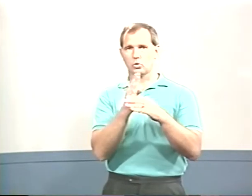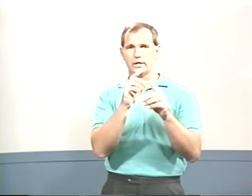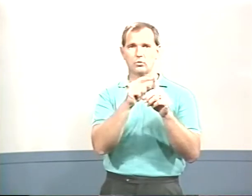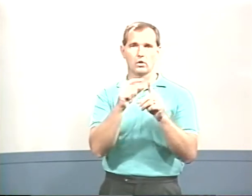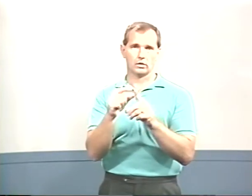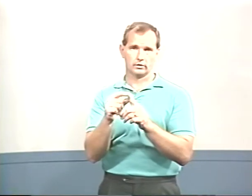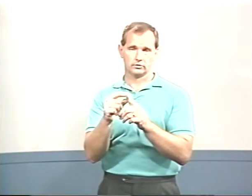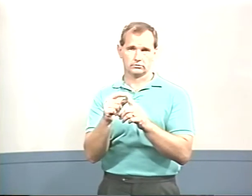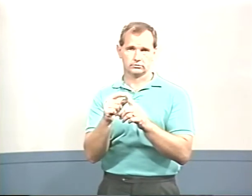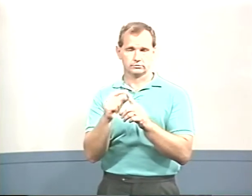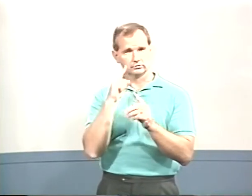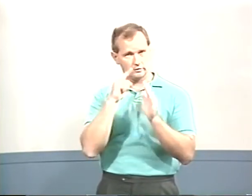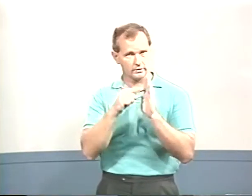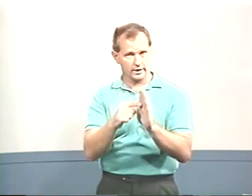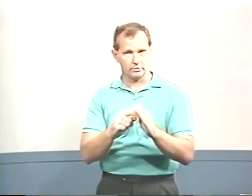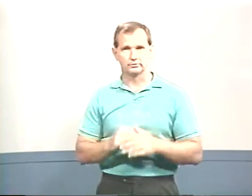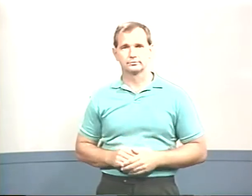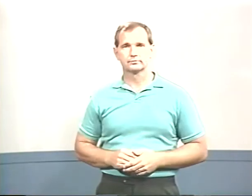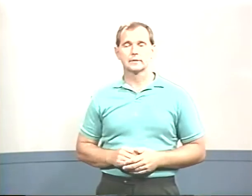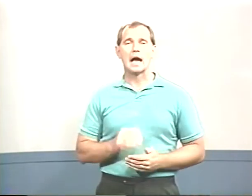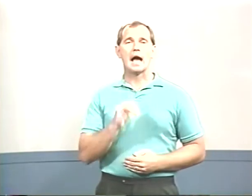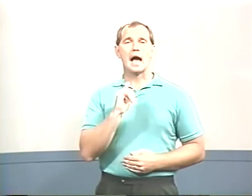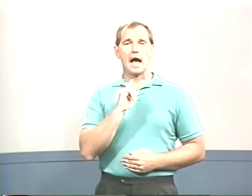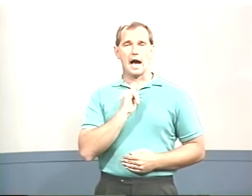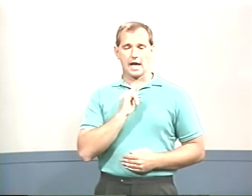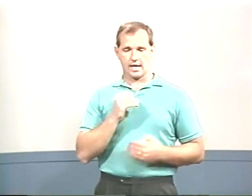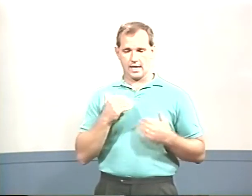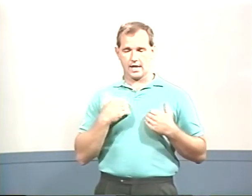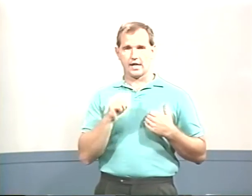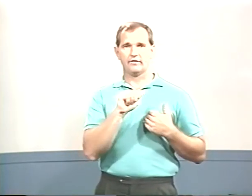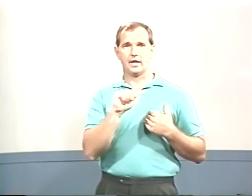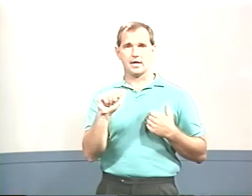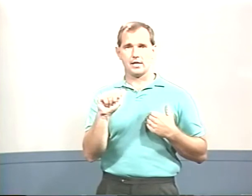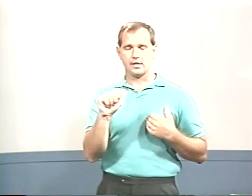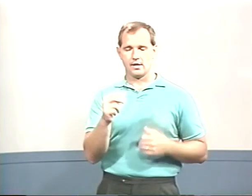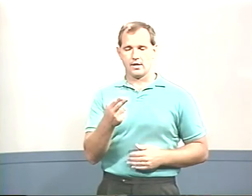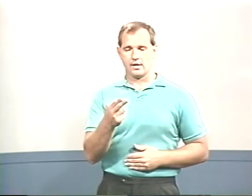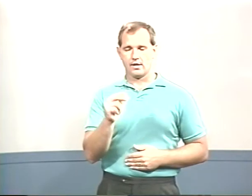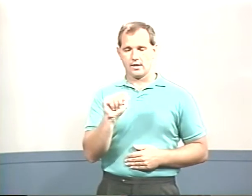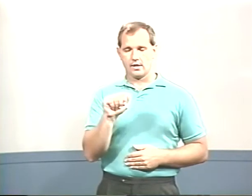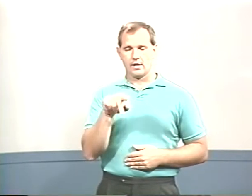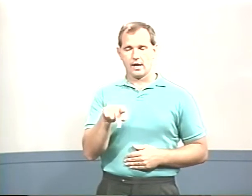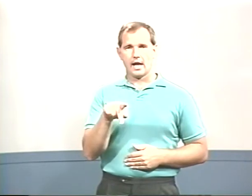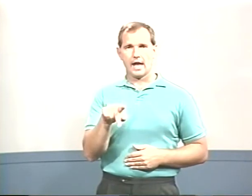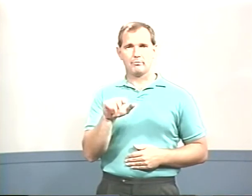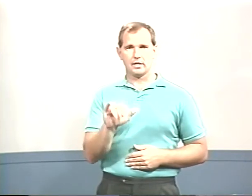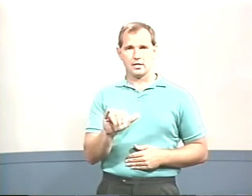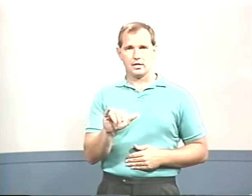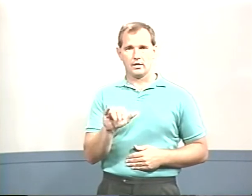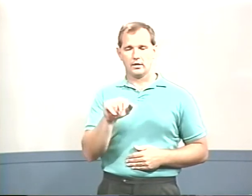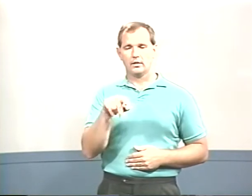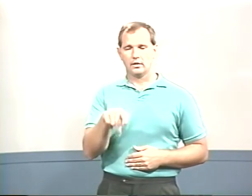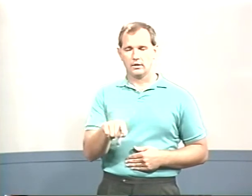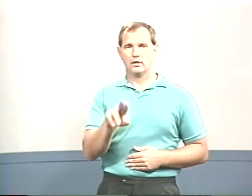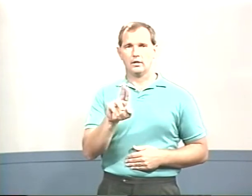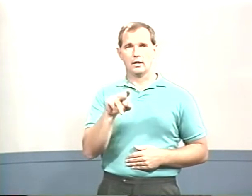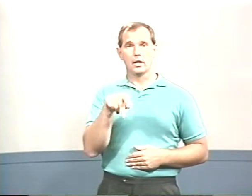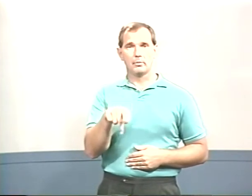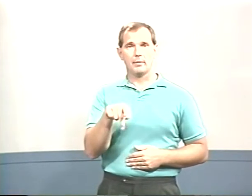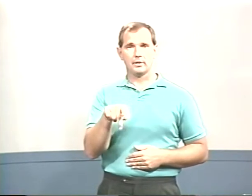words. For example, I have a happy, happy, puppy.